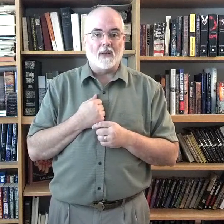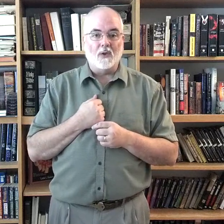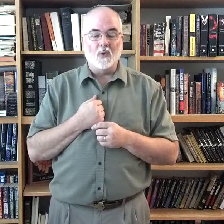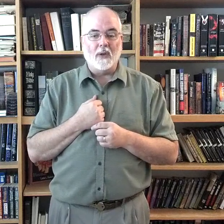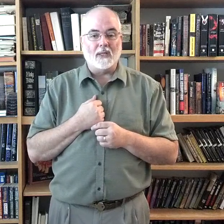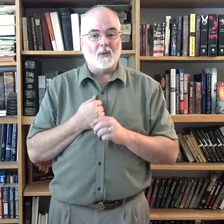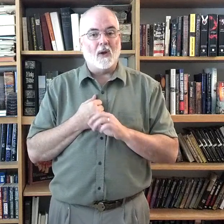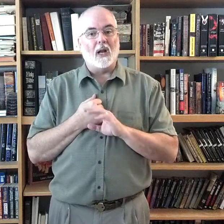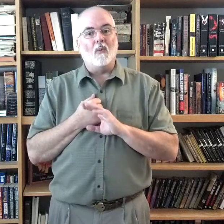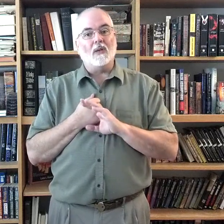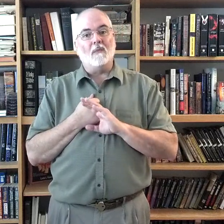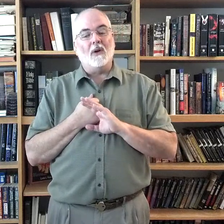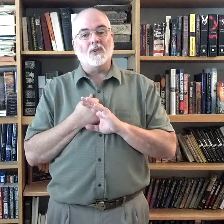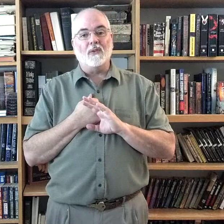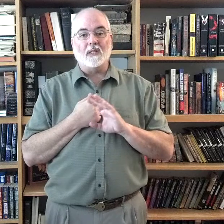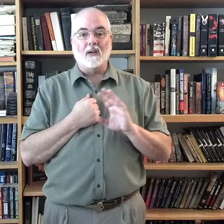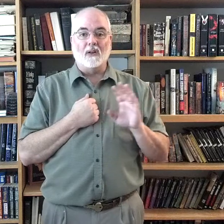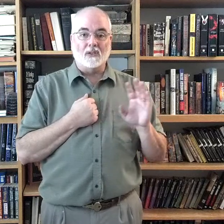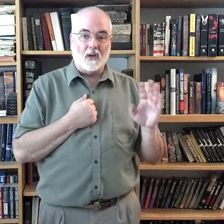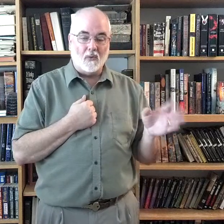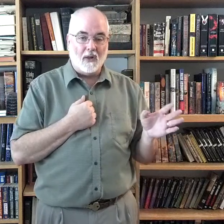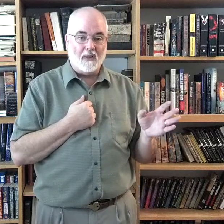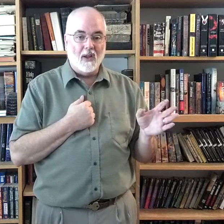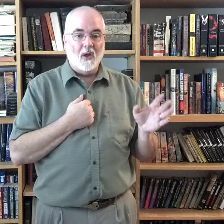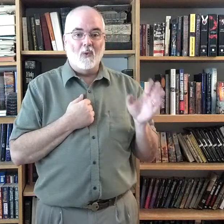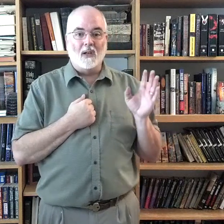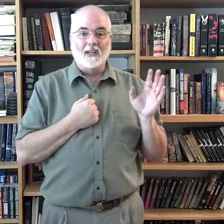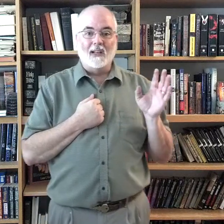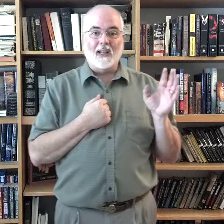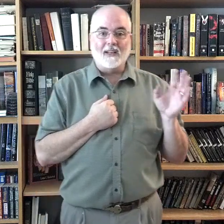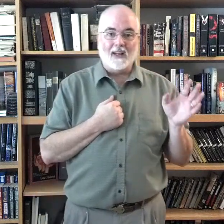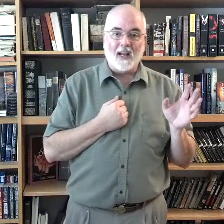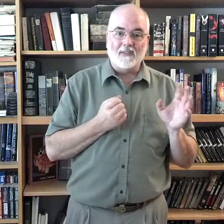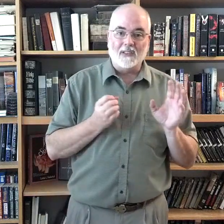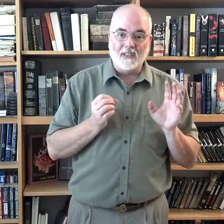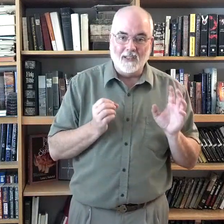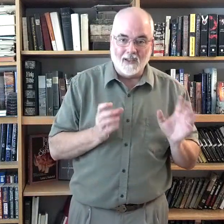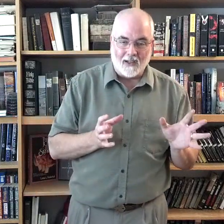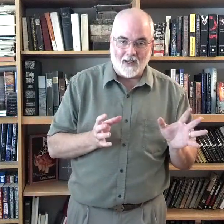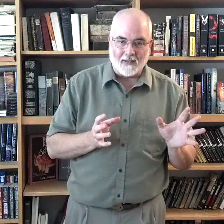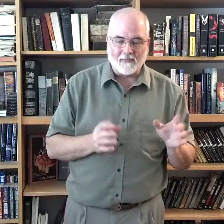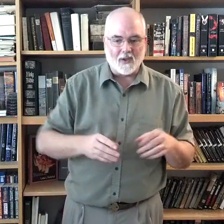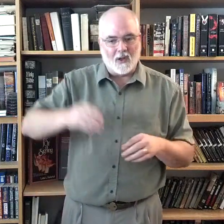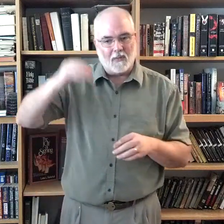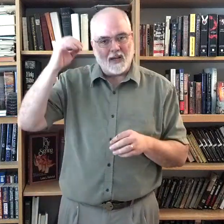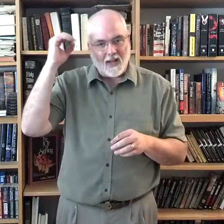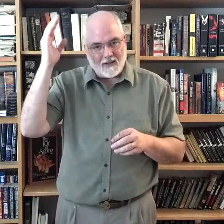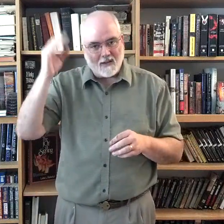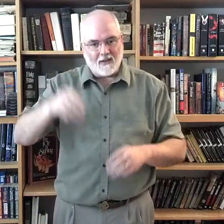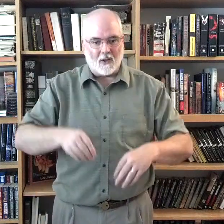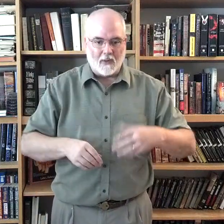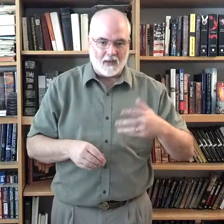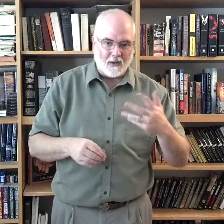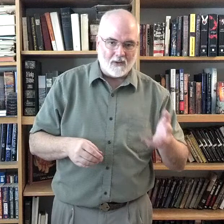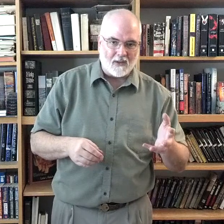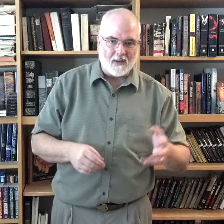two weeks, and while I wasn't much of a singer to start with, what little I did have is gone. All my highs are gone, all my lows are gone,